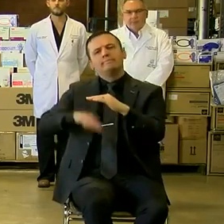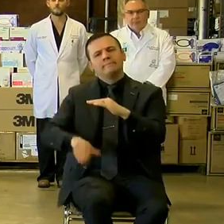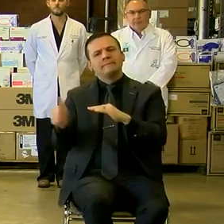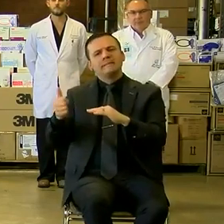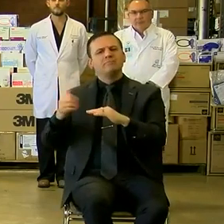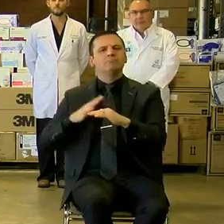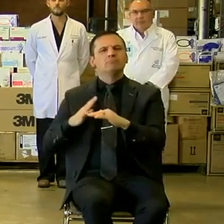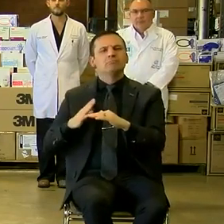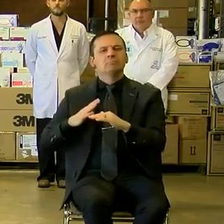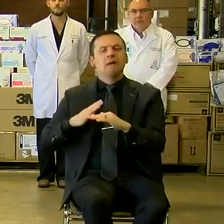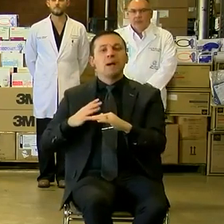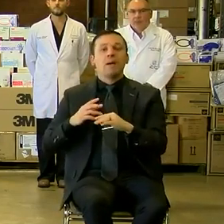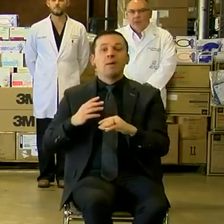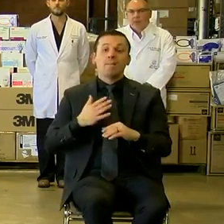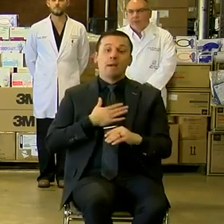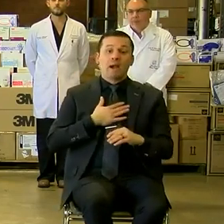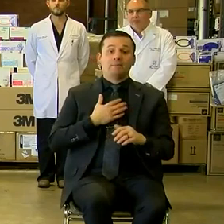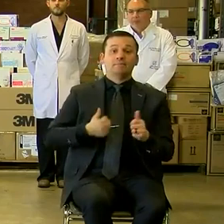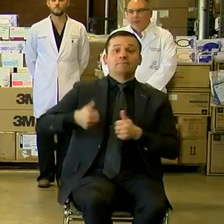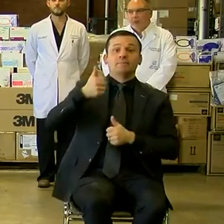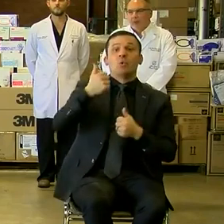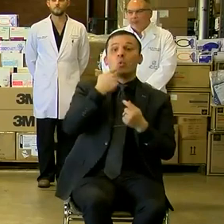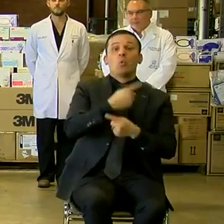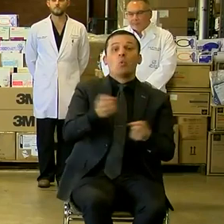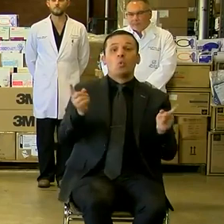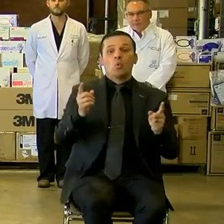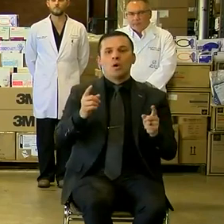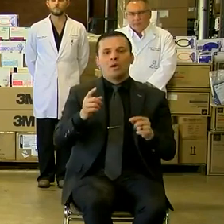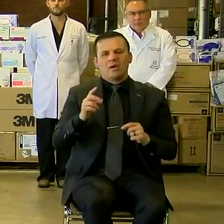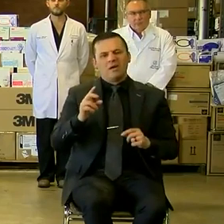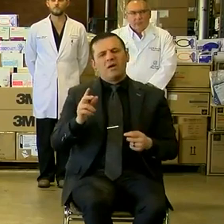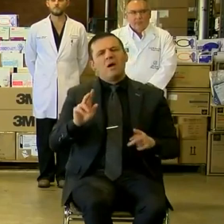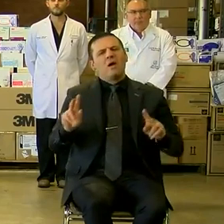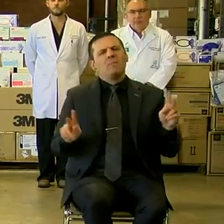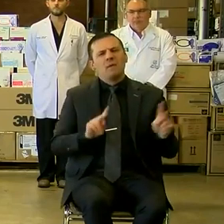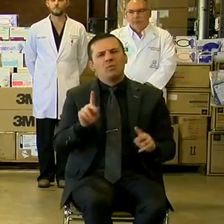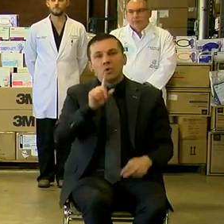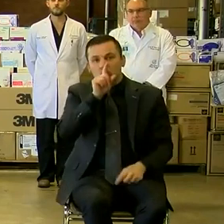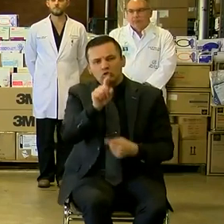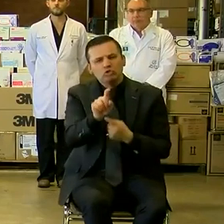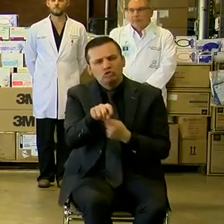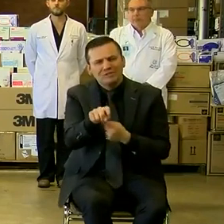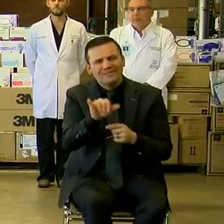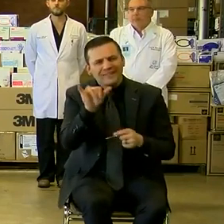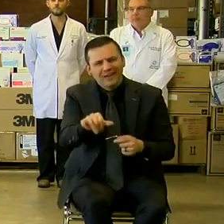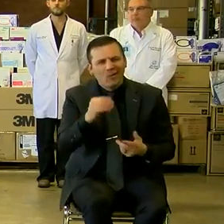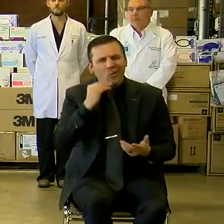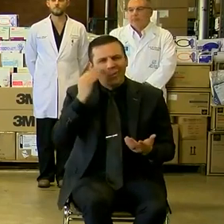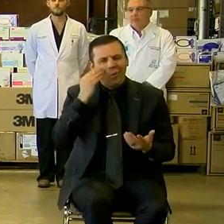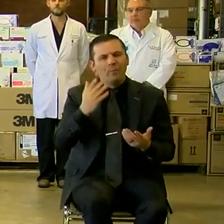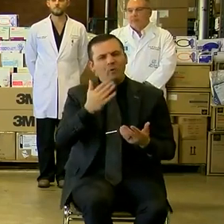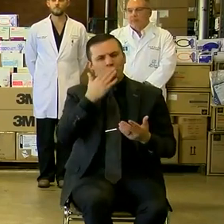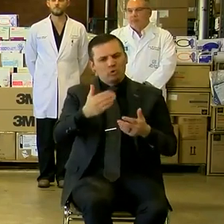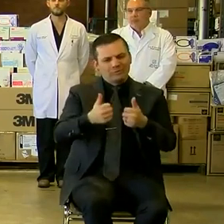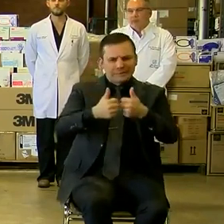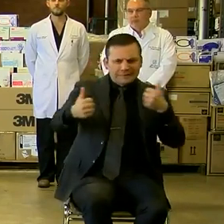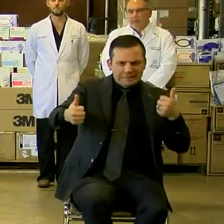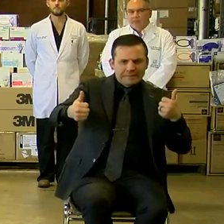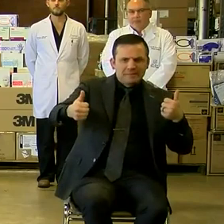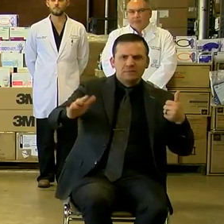But basically, my executive order is one where people should be staying at home, practicing good distancing behavior,